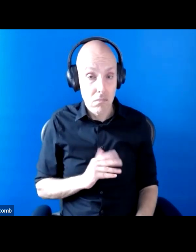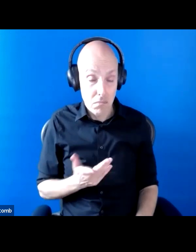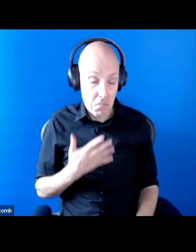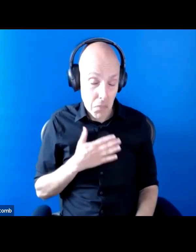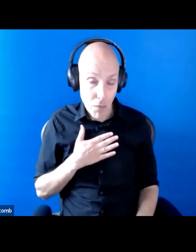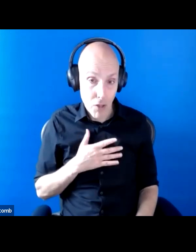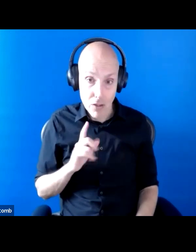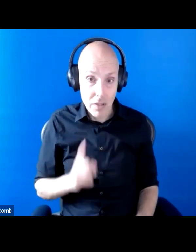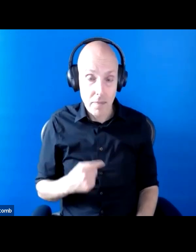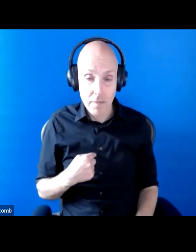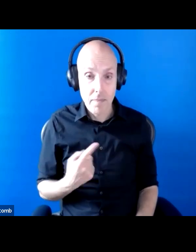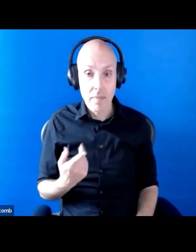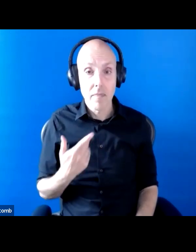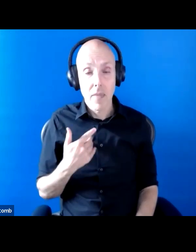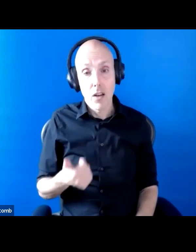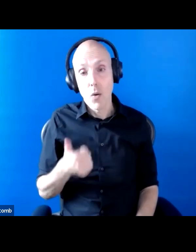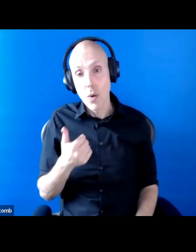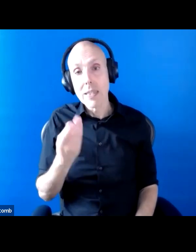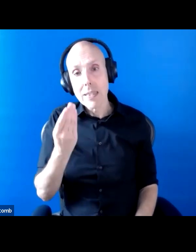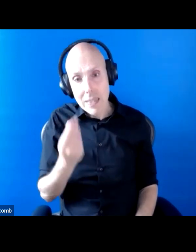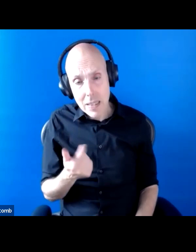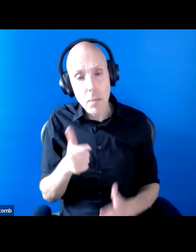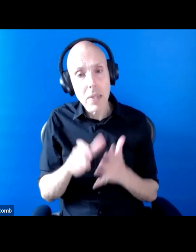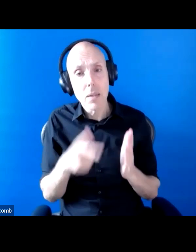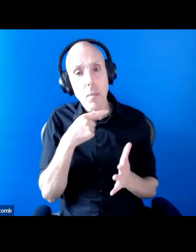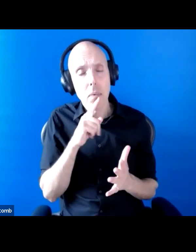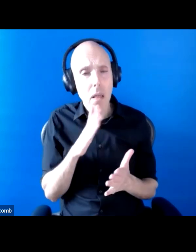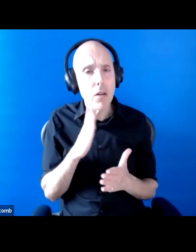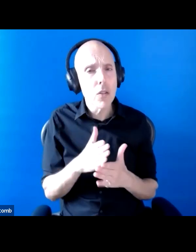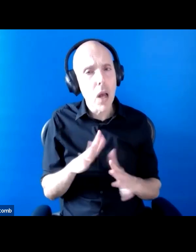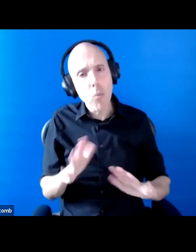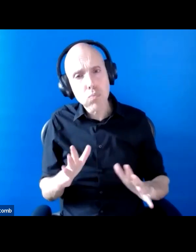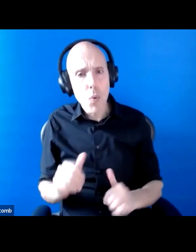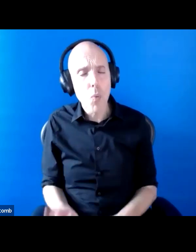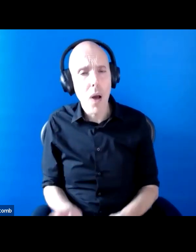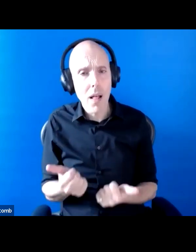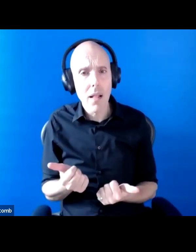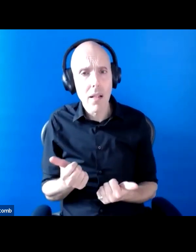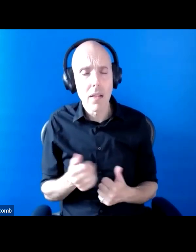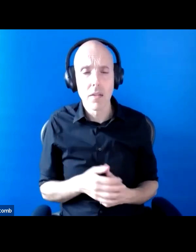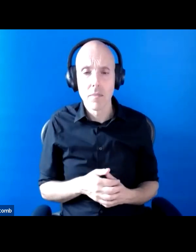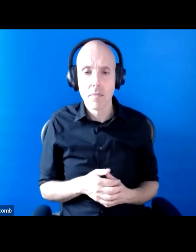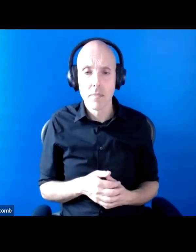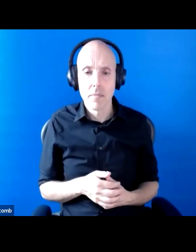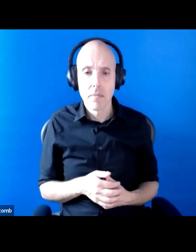that, you know, some disabled people are doing quite well. They're in jobs, they're leading good